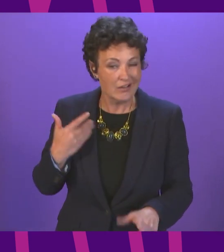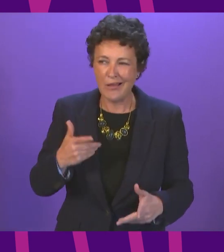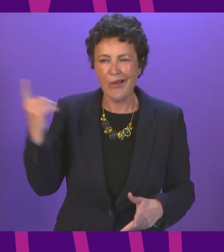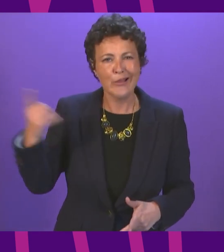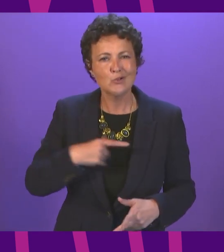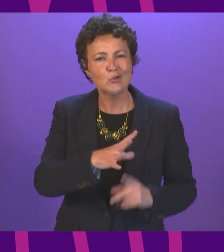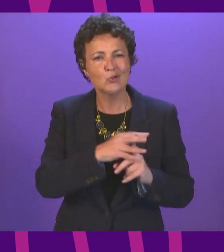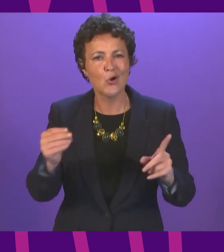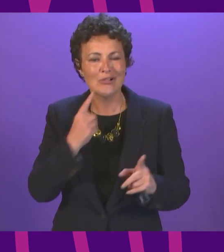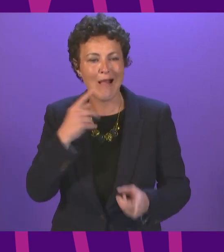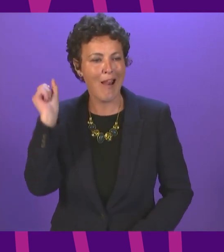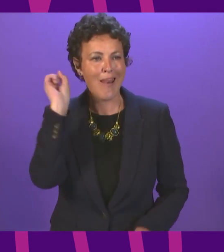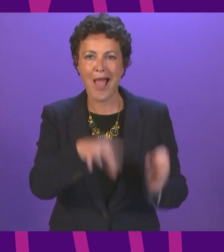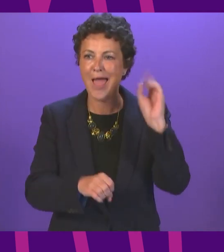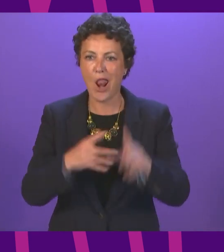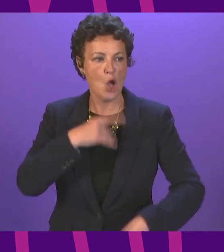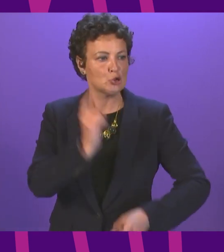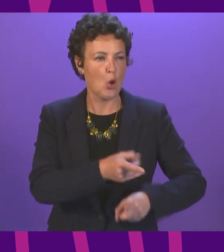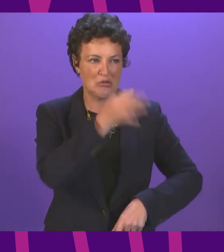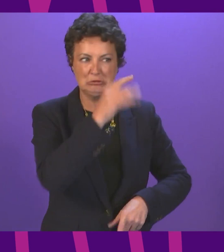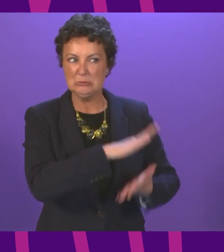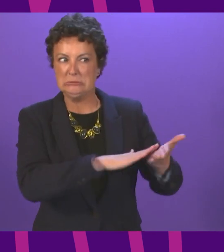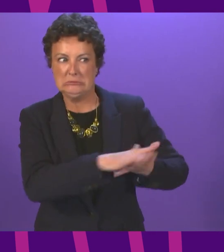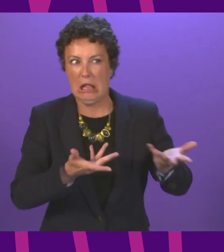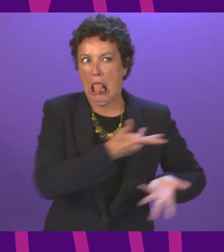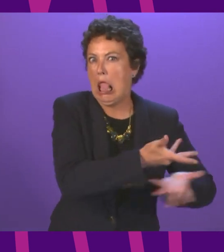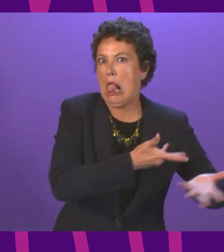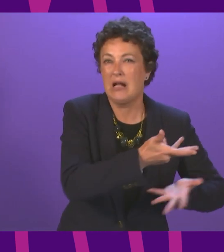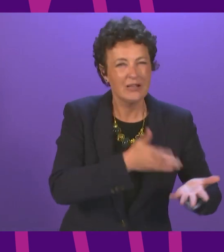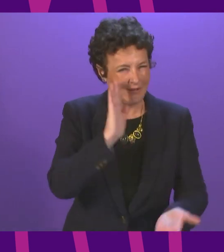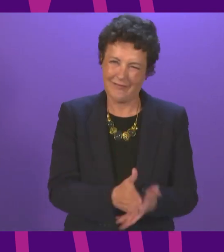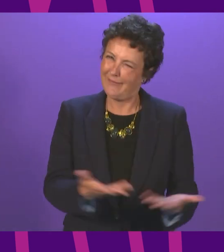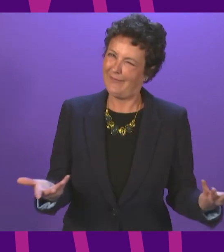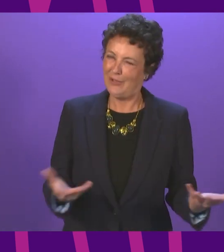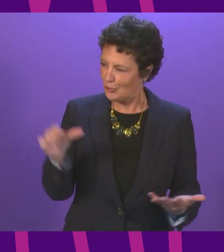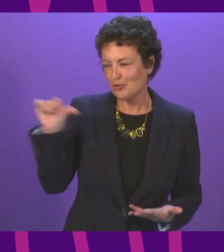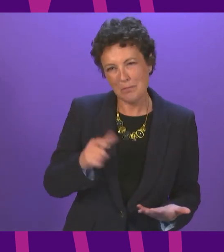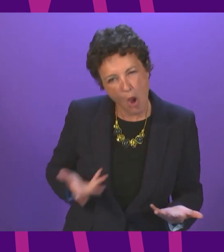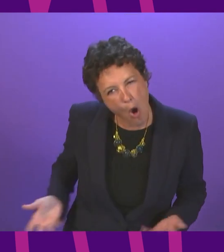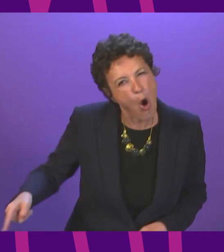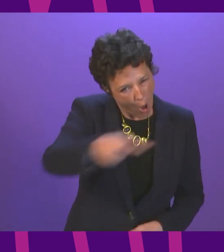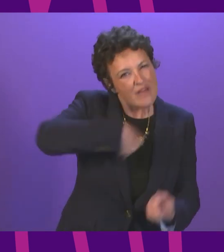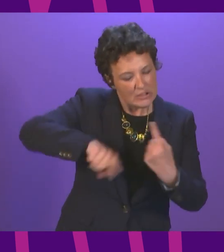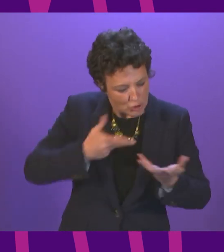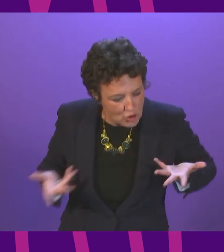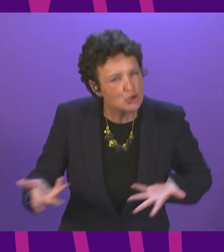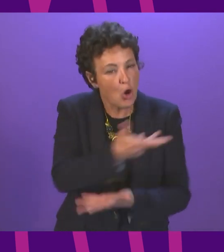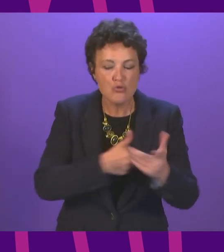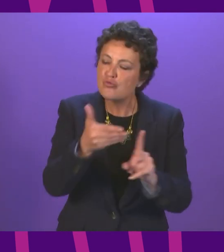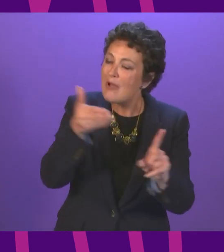scaremongering around, you know, talks with the Greens about what that might mean. Instead of all of us actually, instead of all of us actually